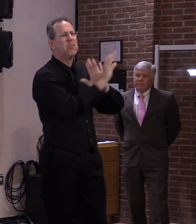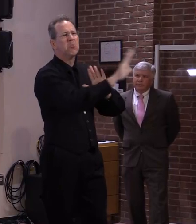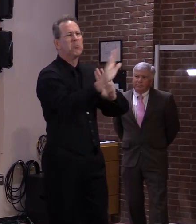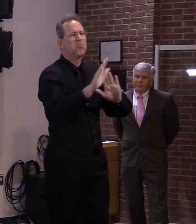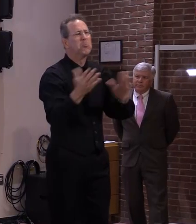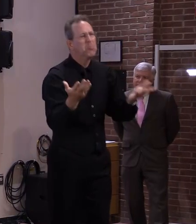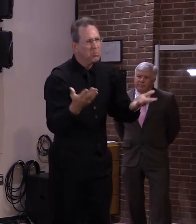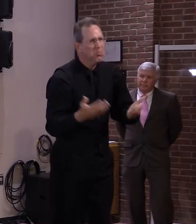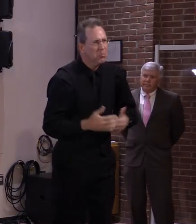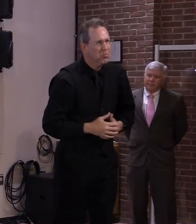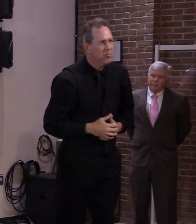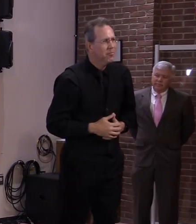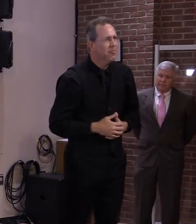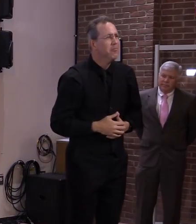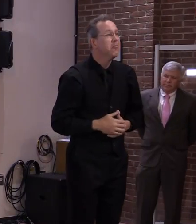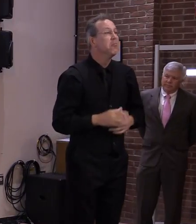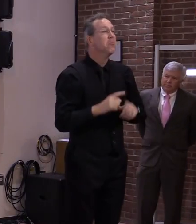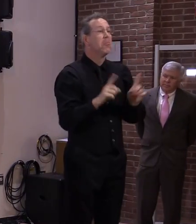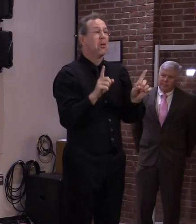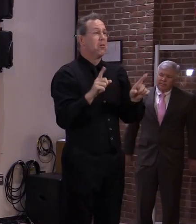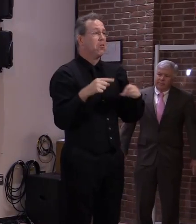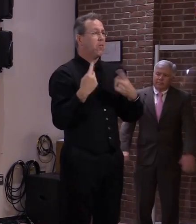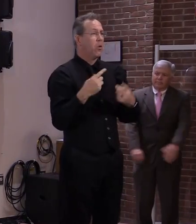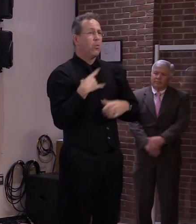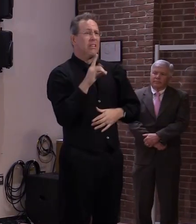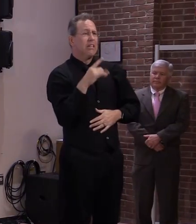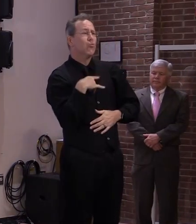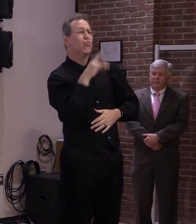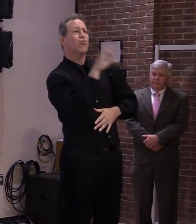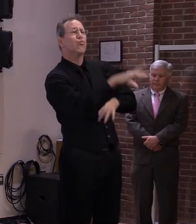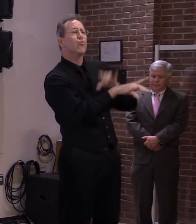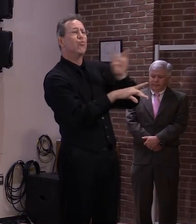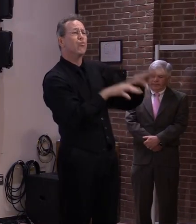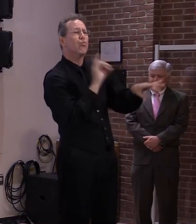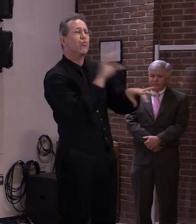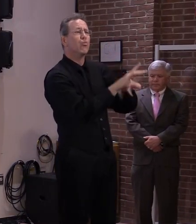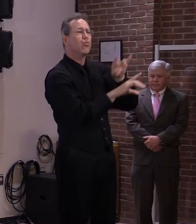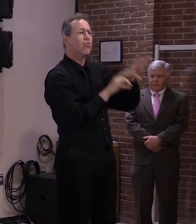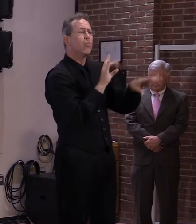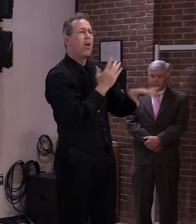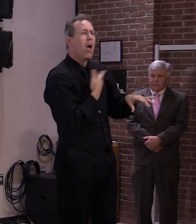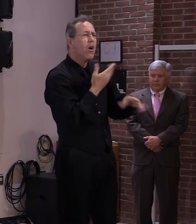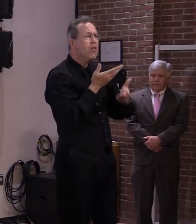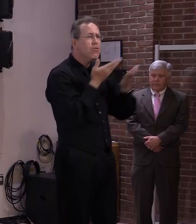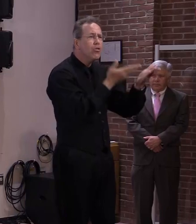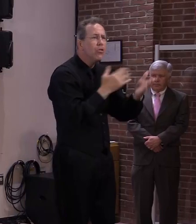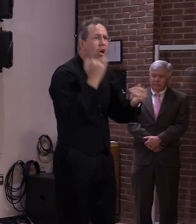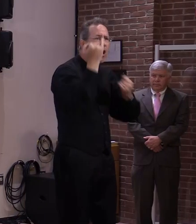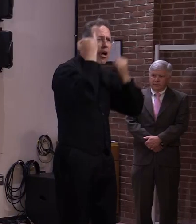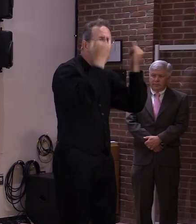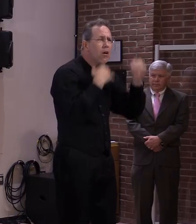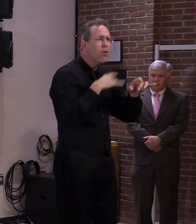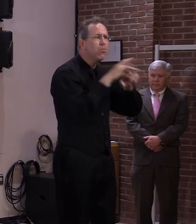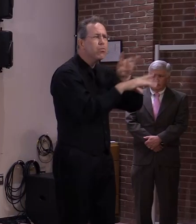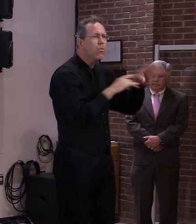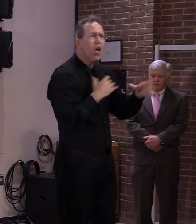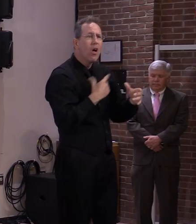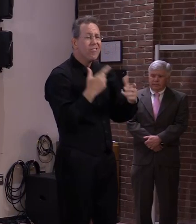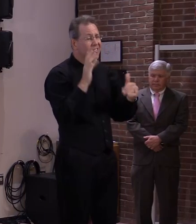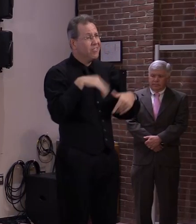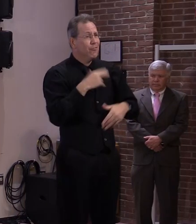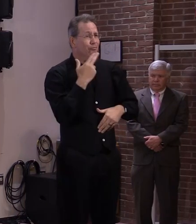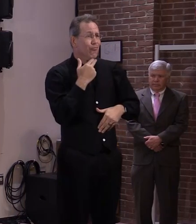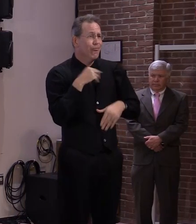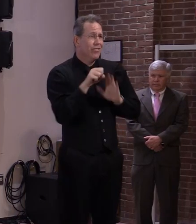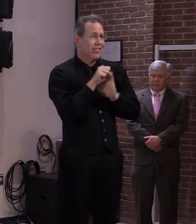certainly have offered our perspective. And I know we're a small state, but it's still, you know, comes